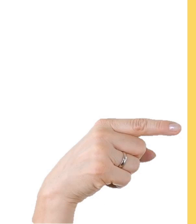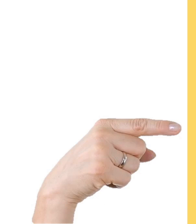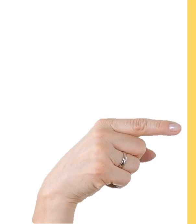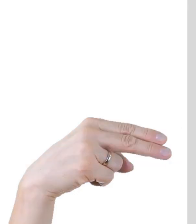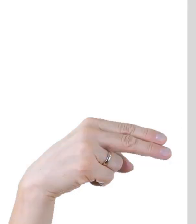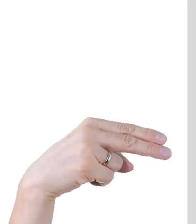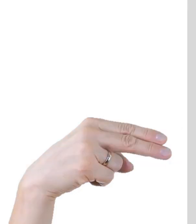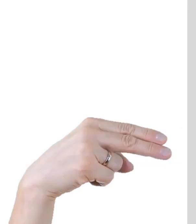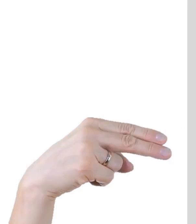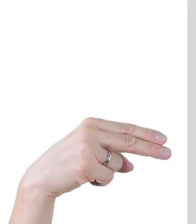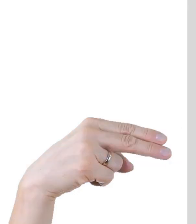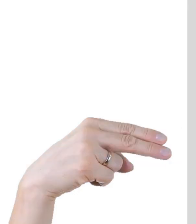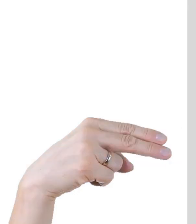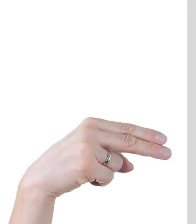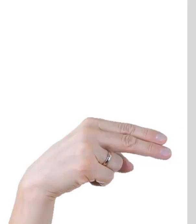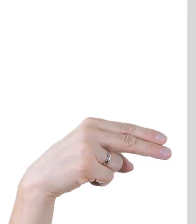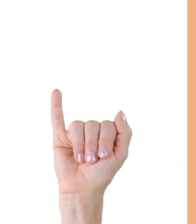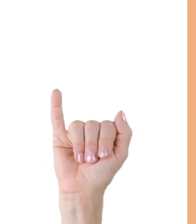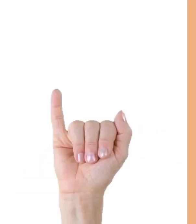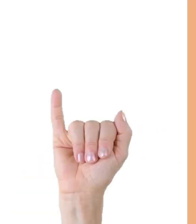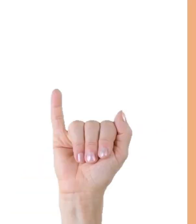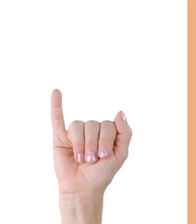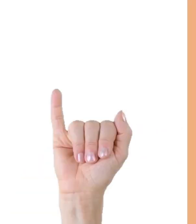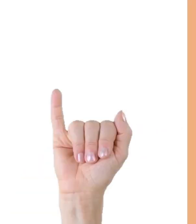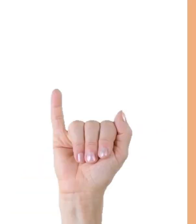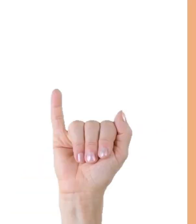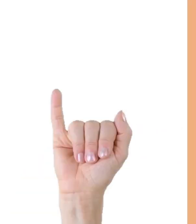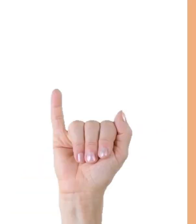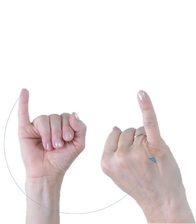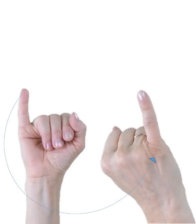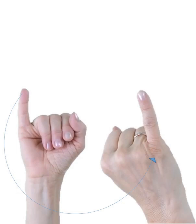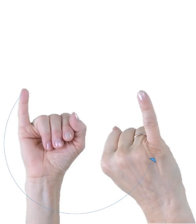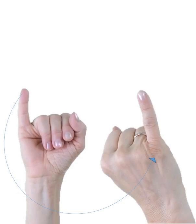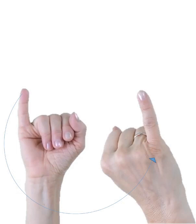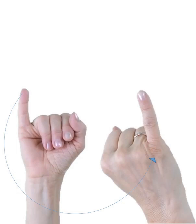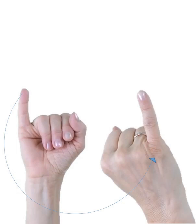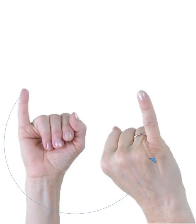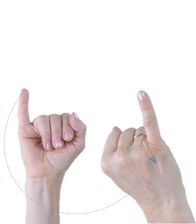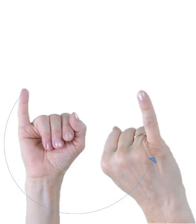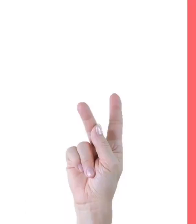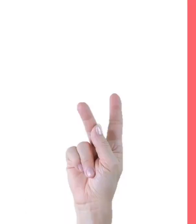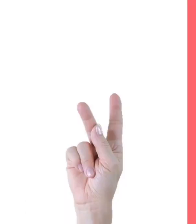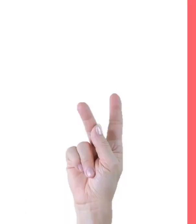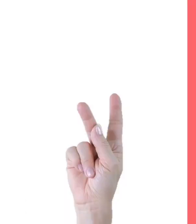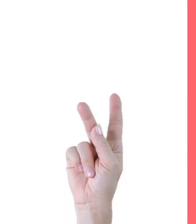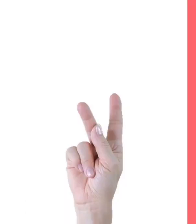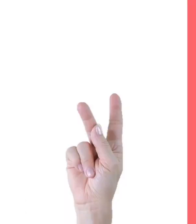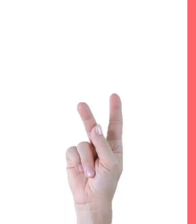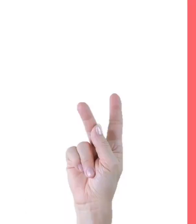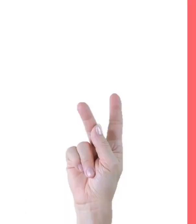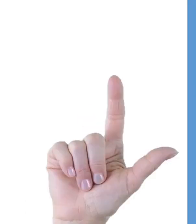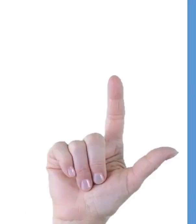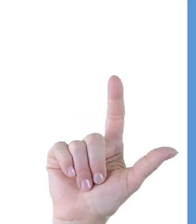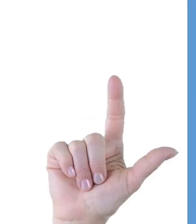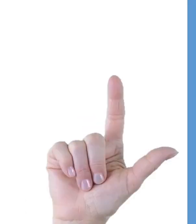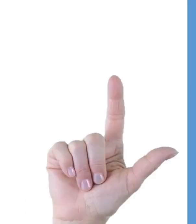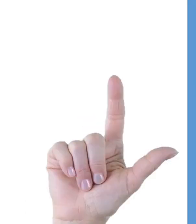H, I, J, K, L,